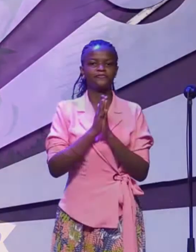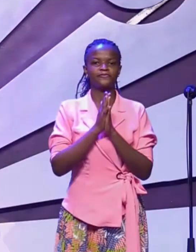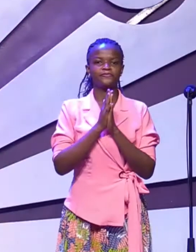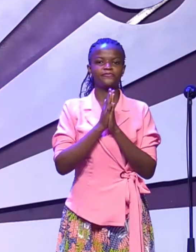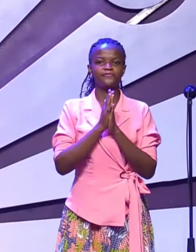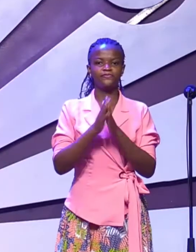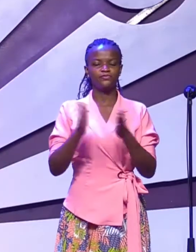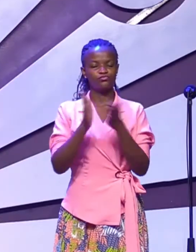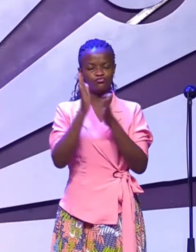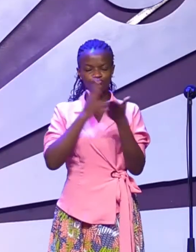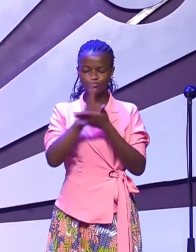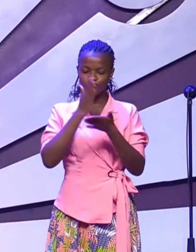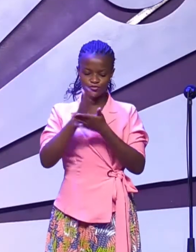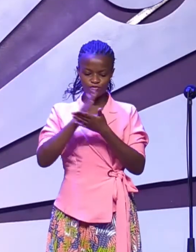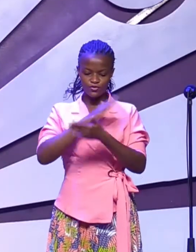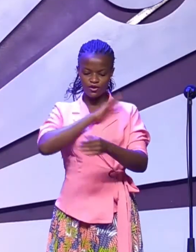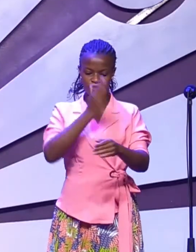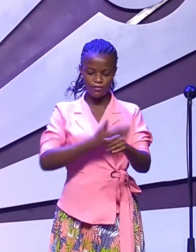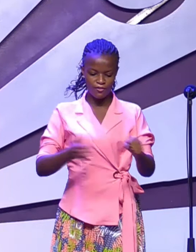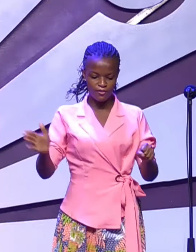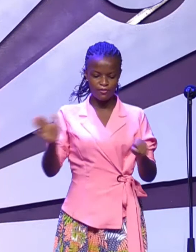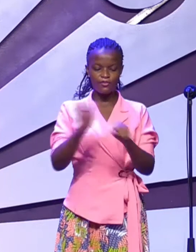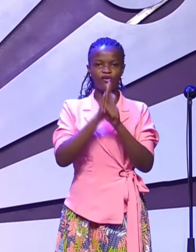That is a powerful song, my goodness.